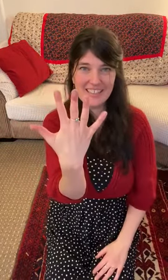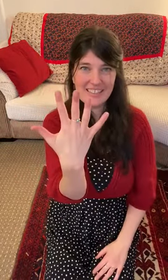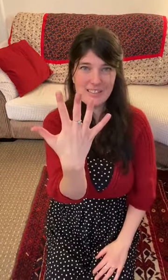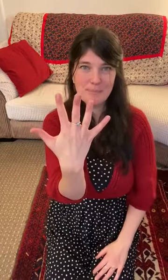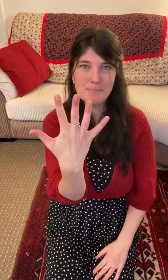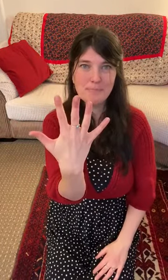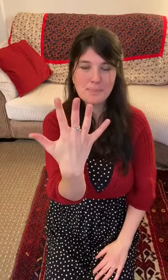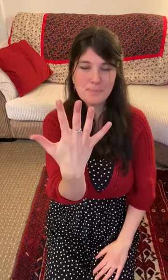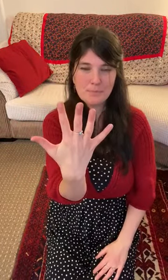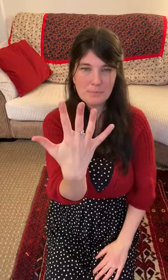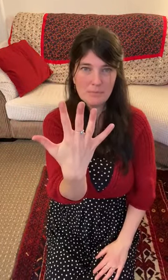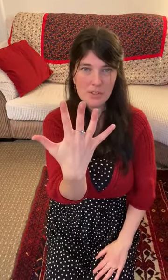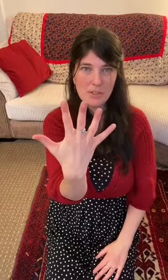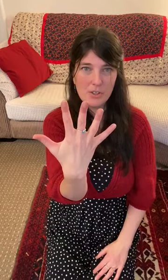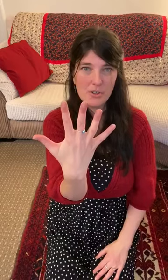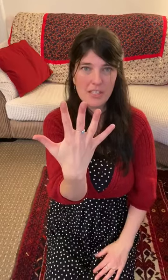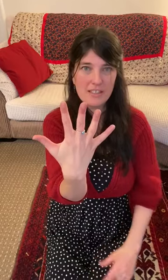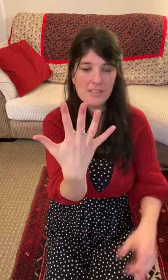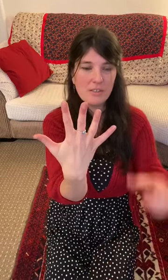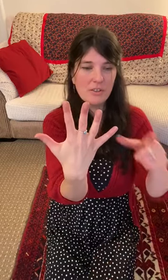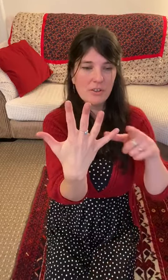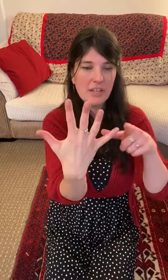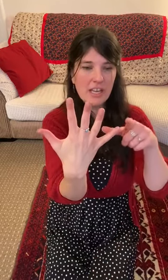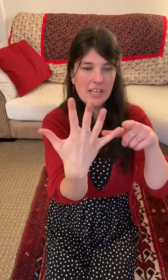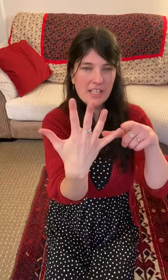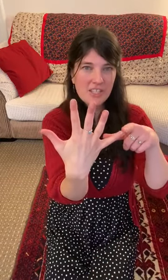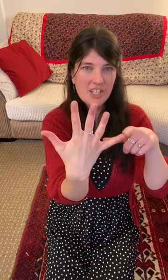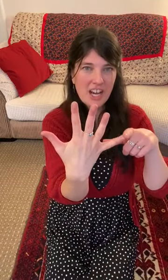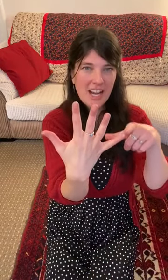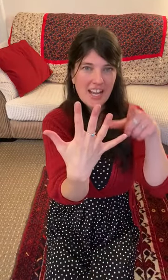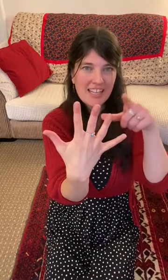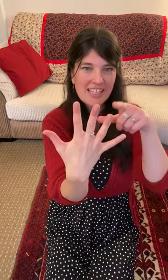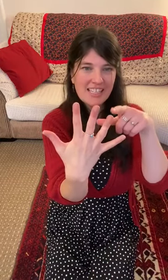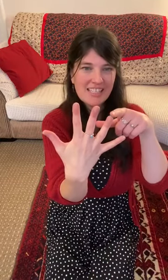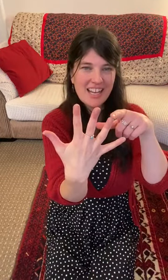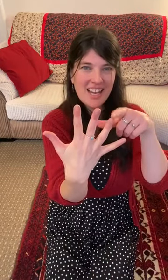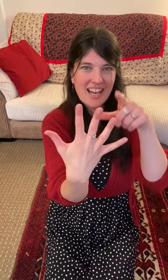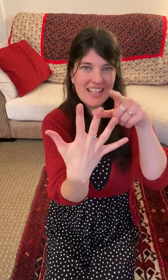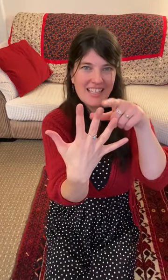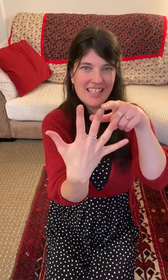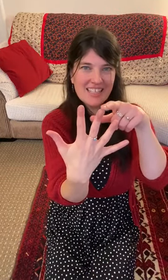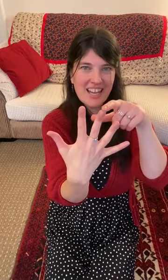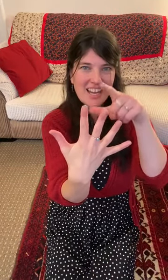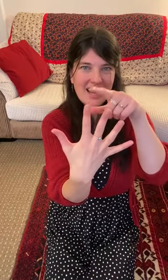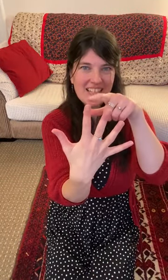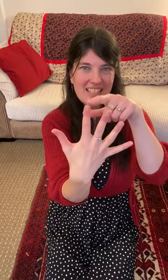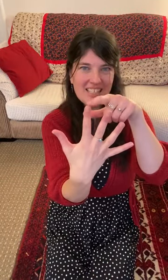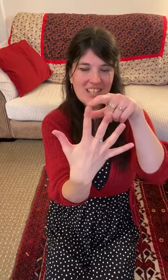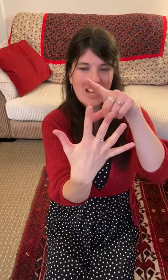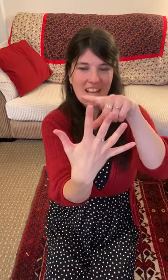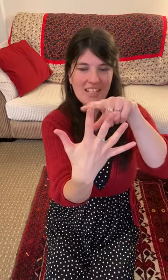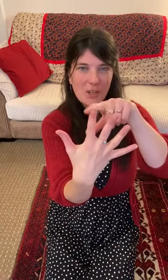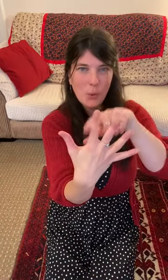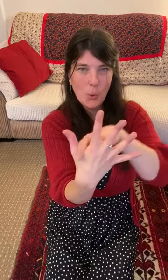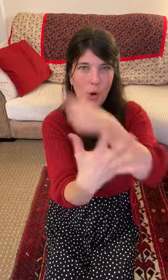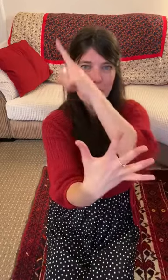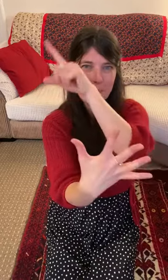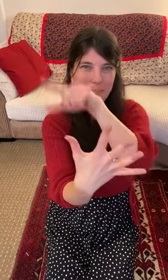this, you can go like this, you can go Johnny, Johnny, Johnny, Johnny, whoops,